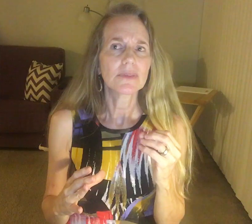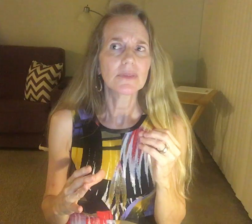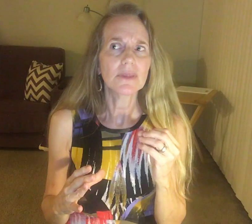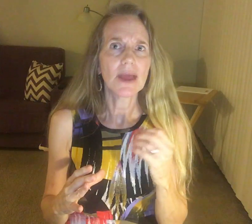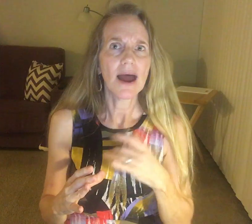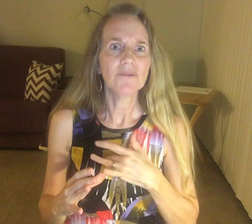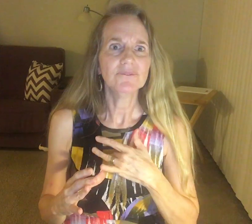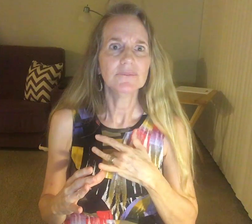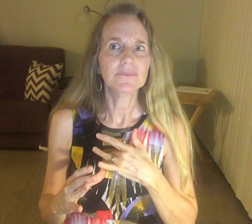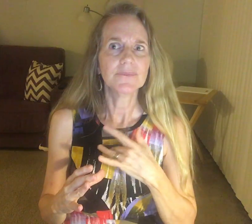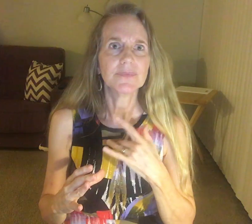um,